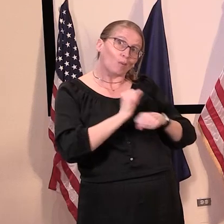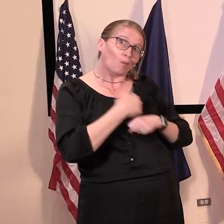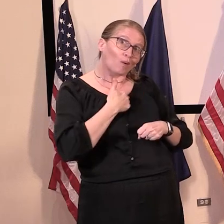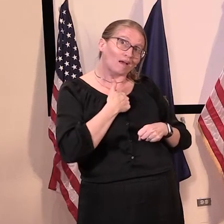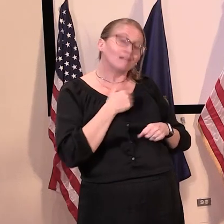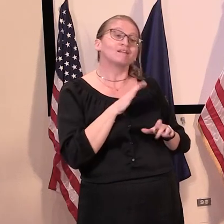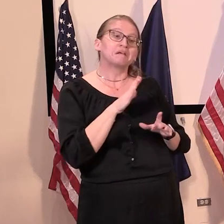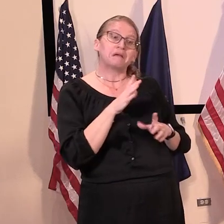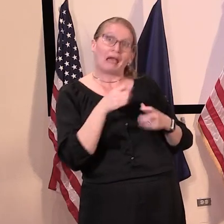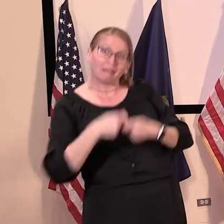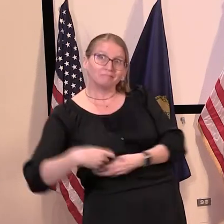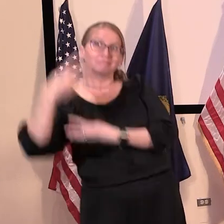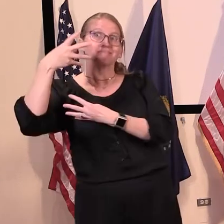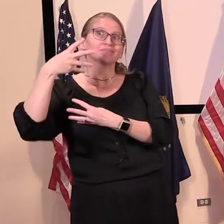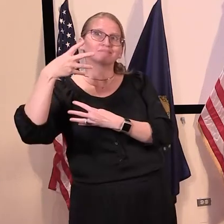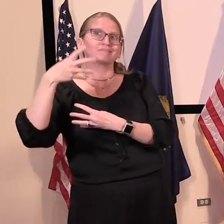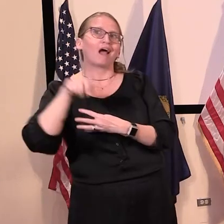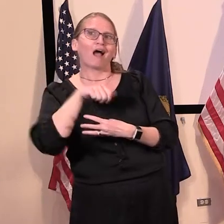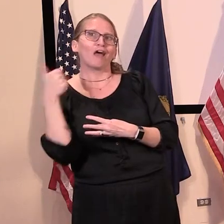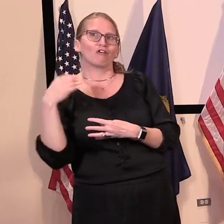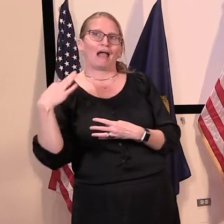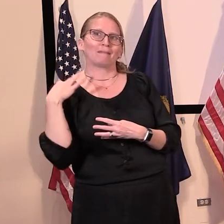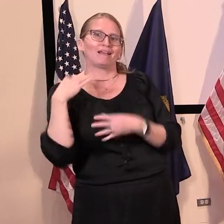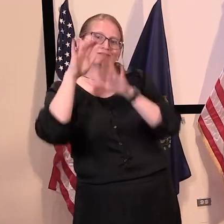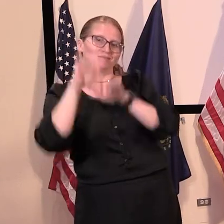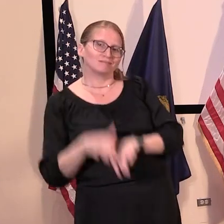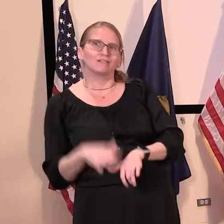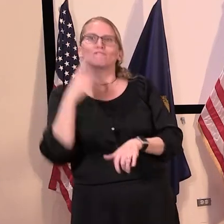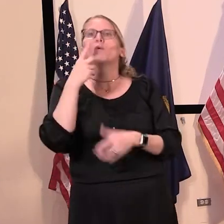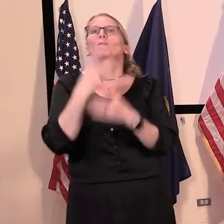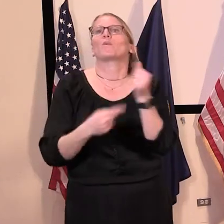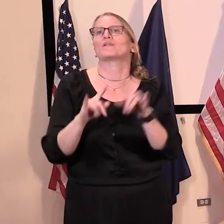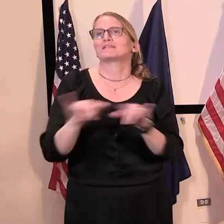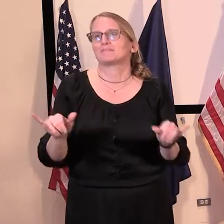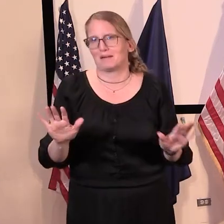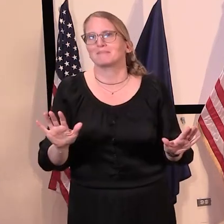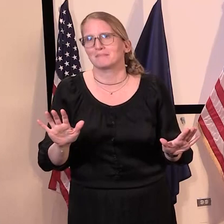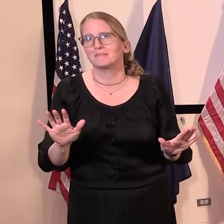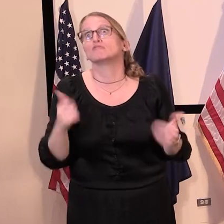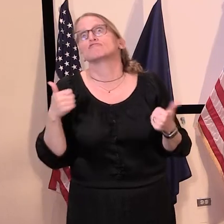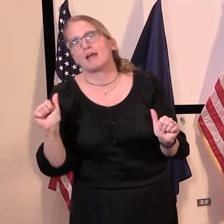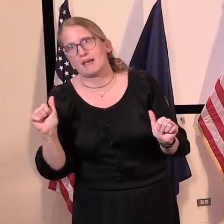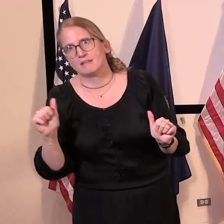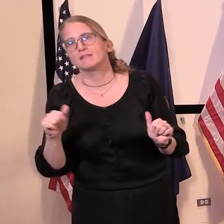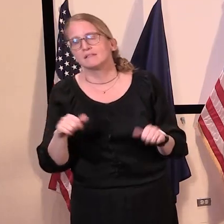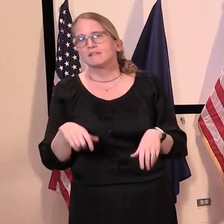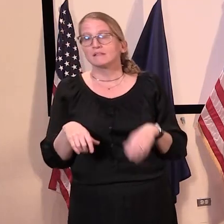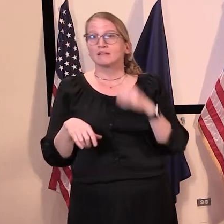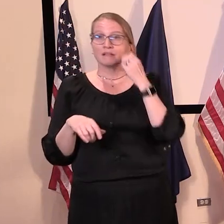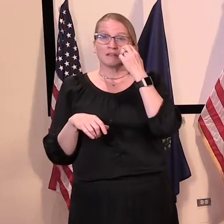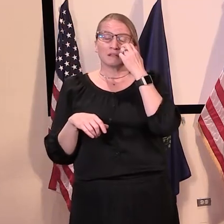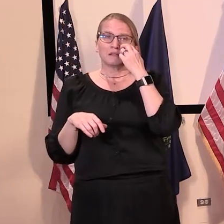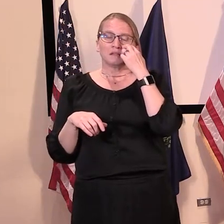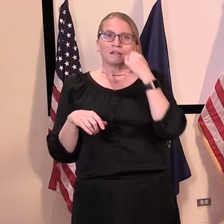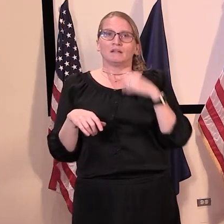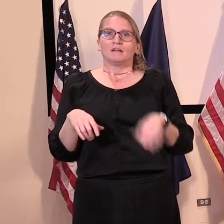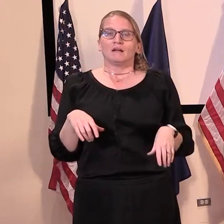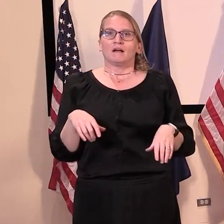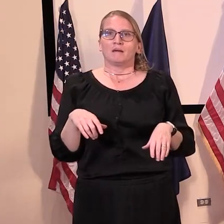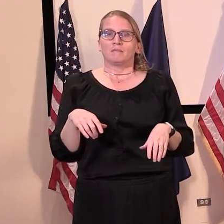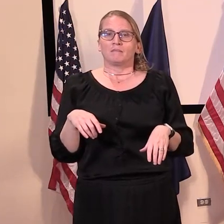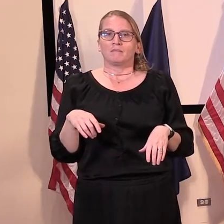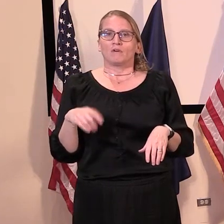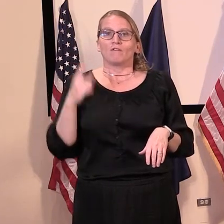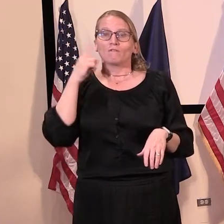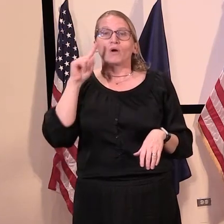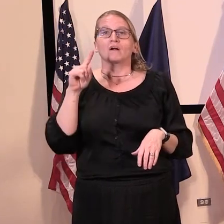depending on what they select within the application. The only people that would need to, um, simply fill out